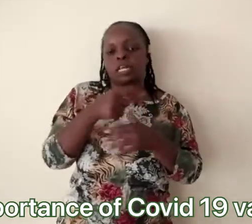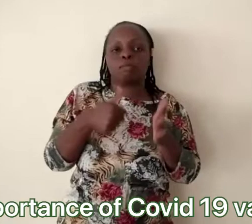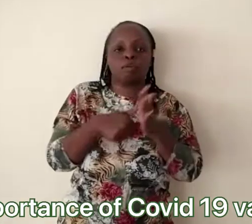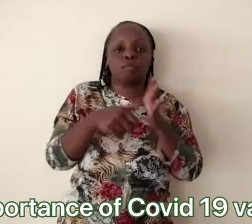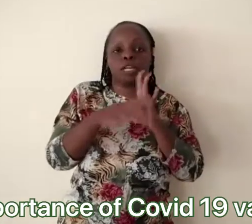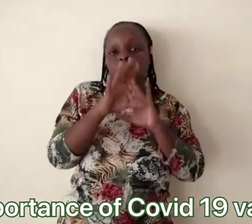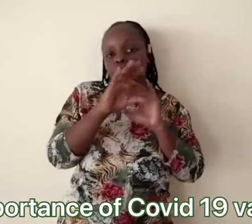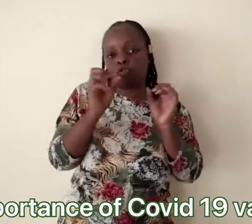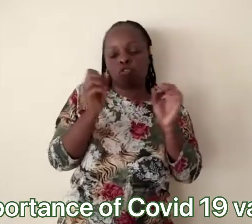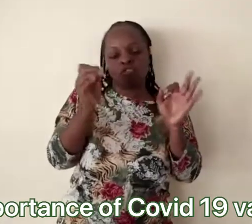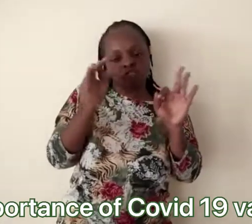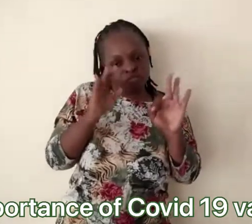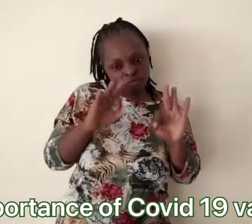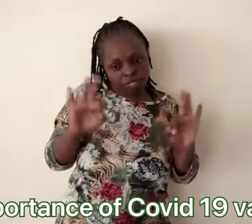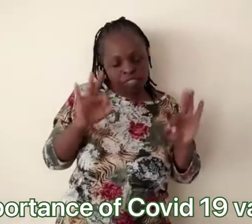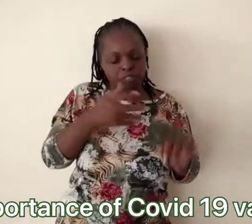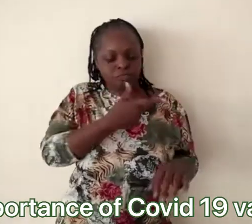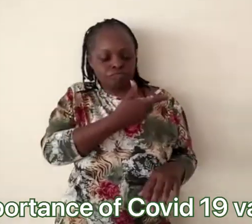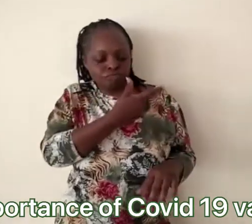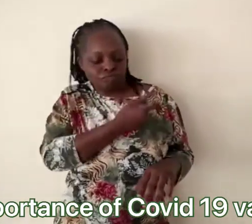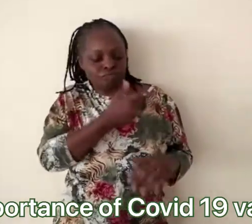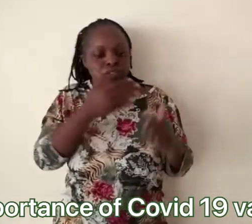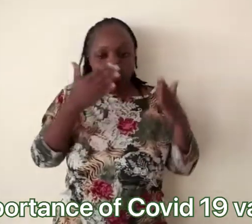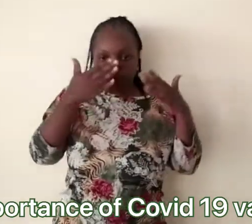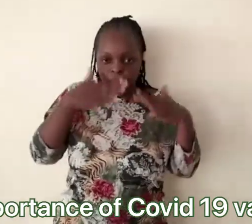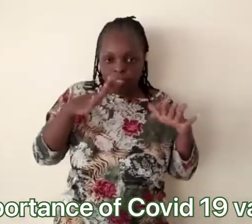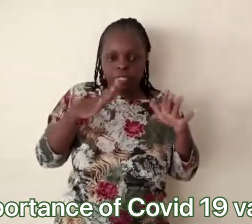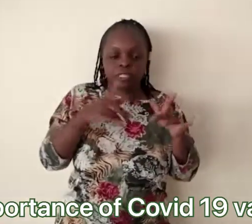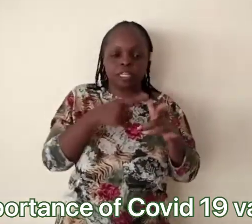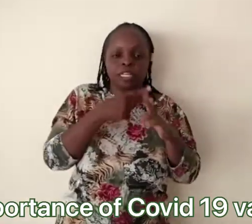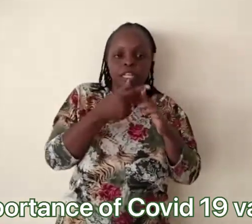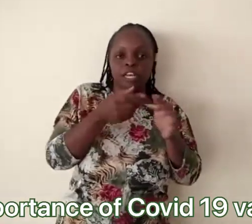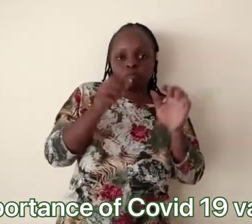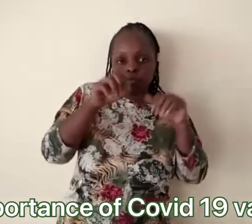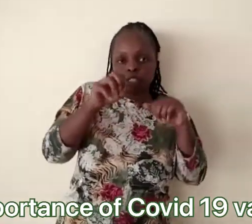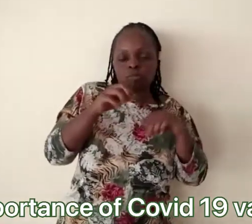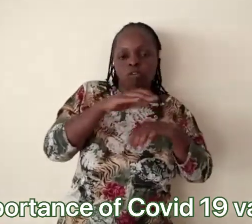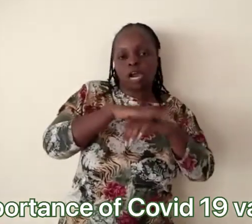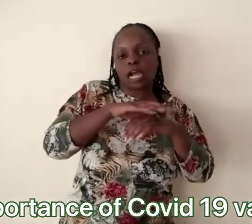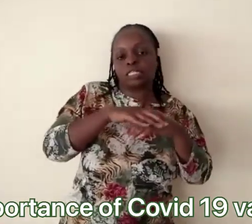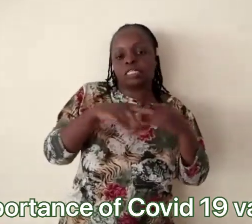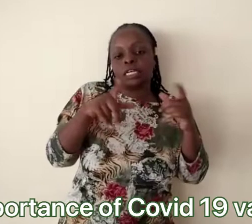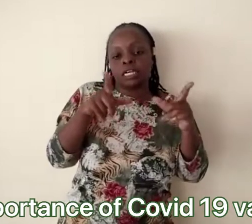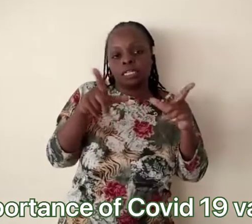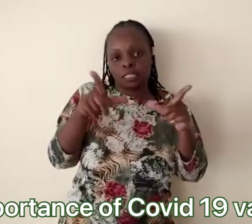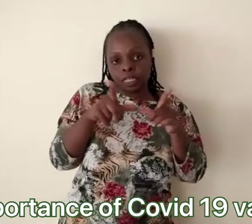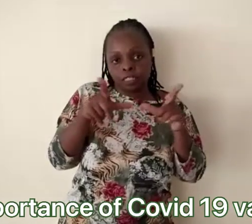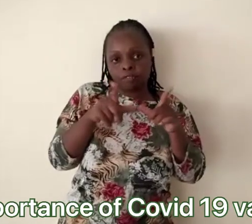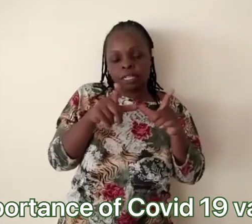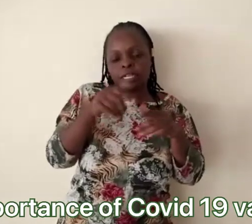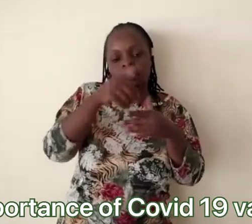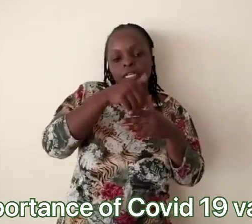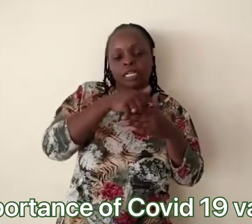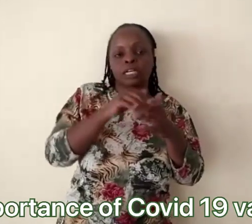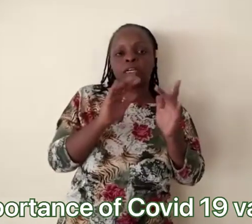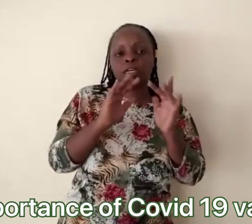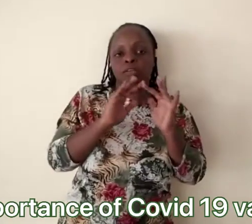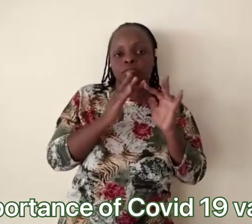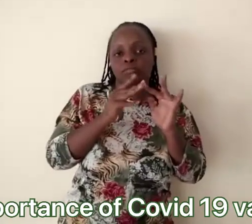I had mild headache, but there was no any other problem. So, it's good because